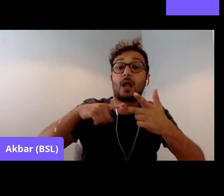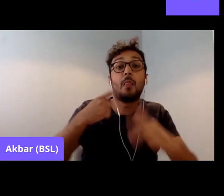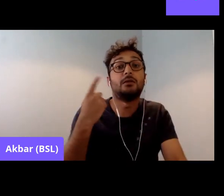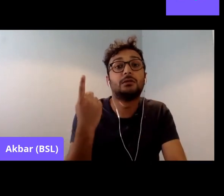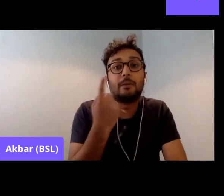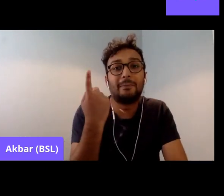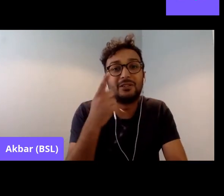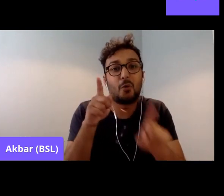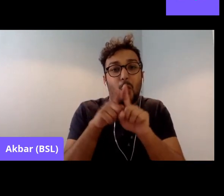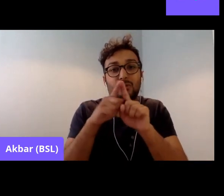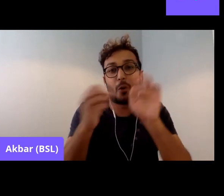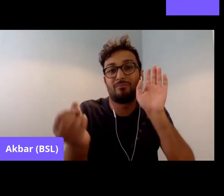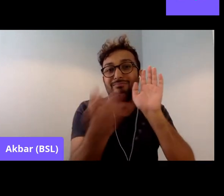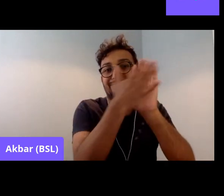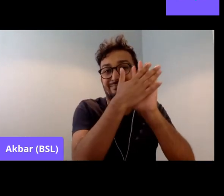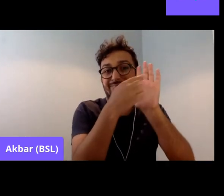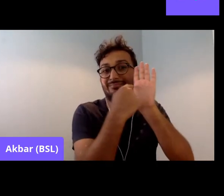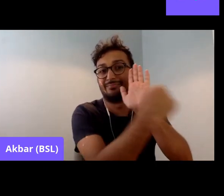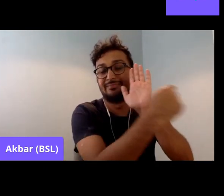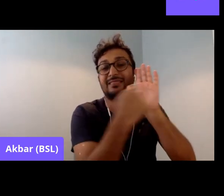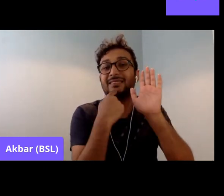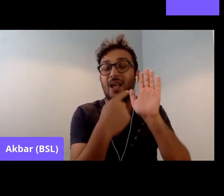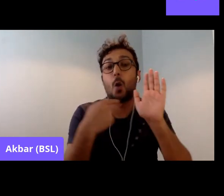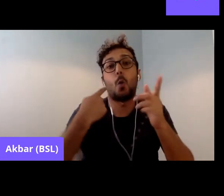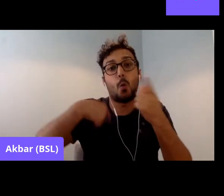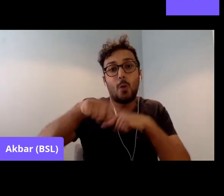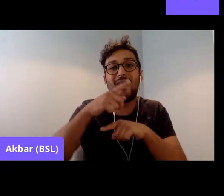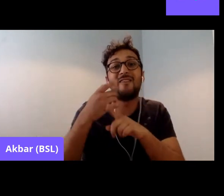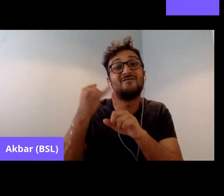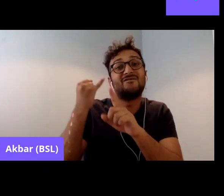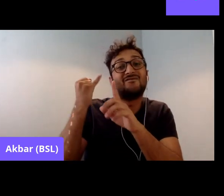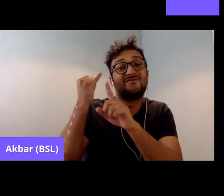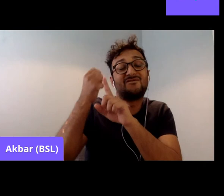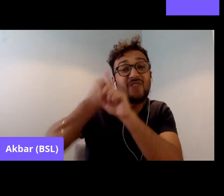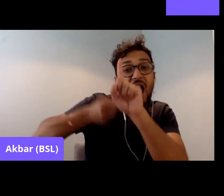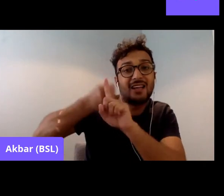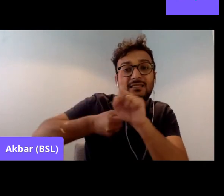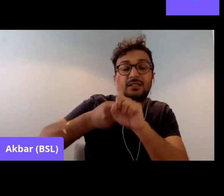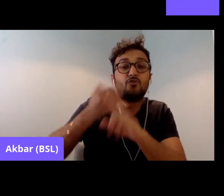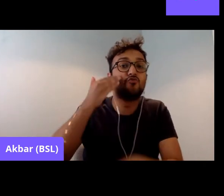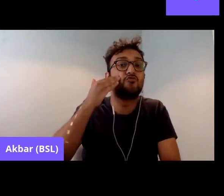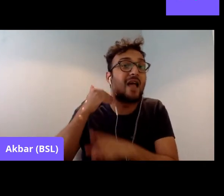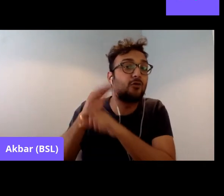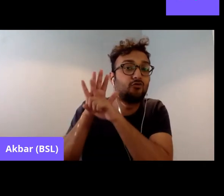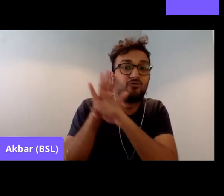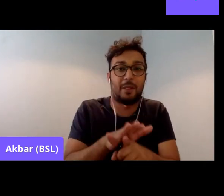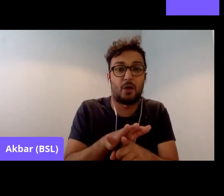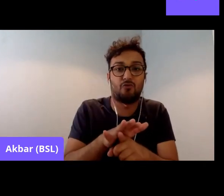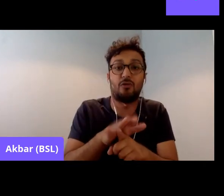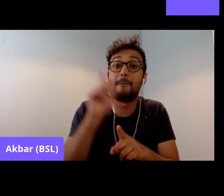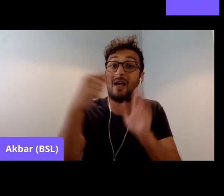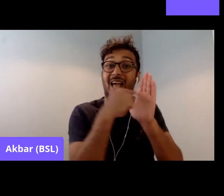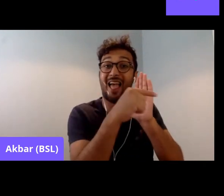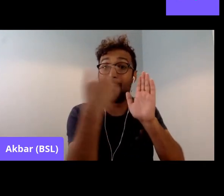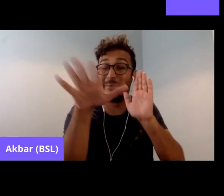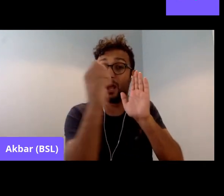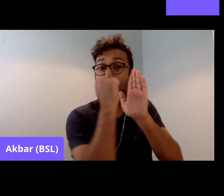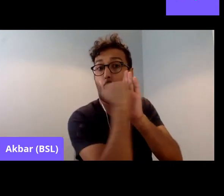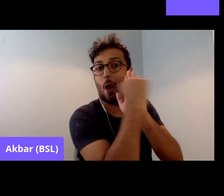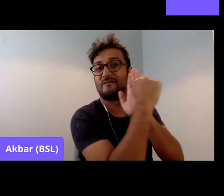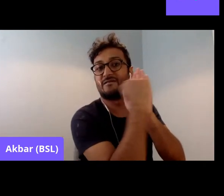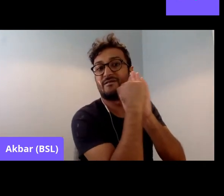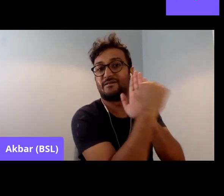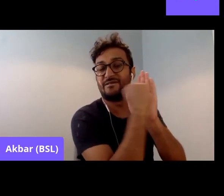And that bit had been scrubbed out. So it's, really worth remembering this when we, we talk about,